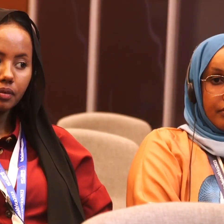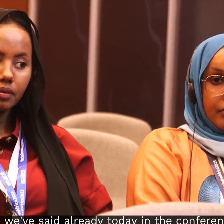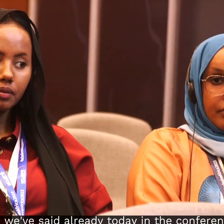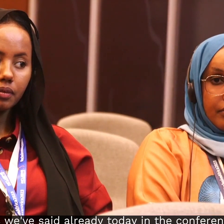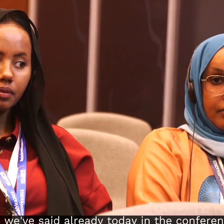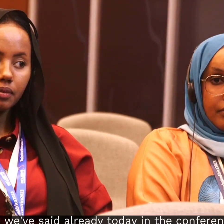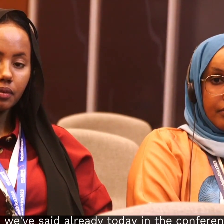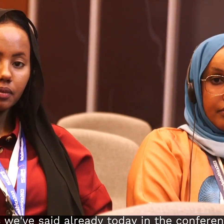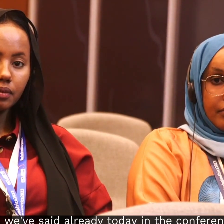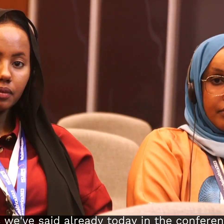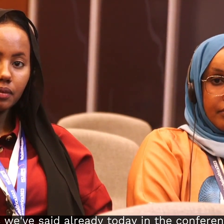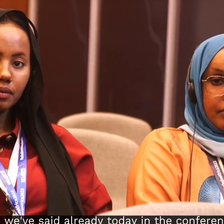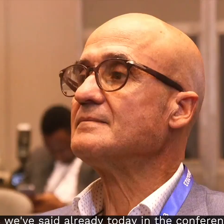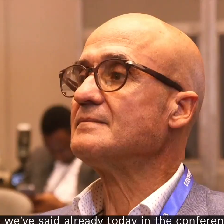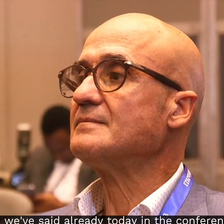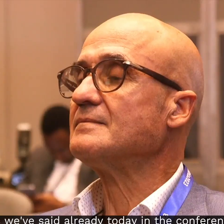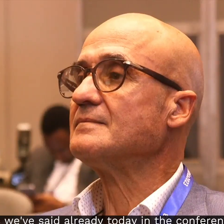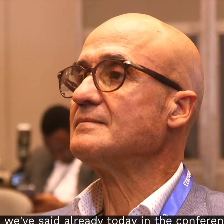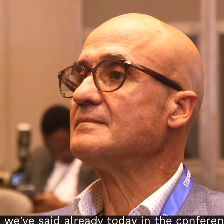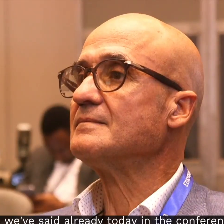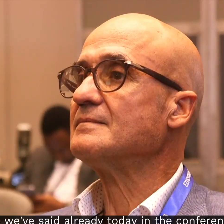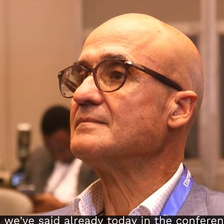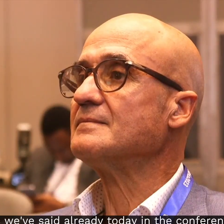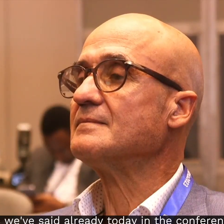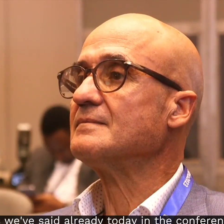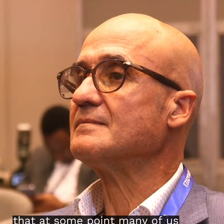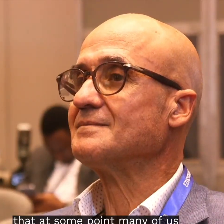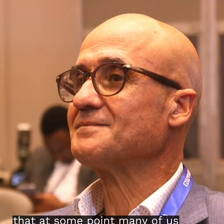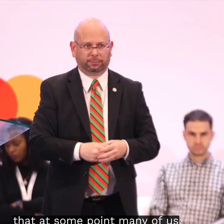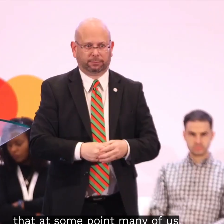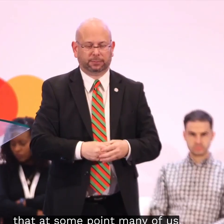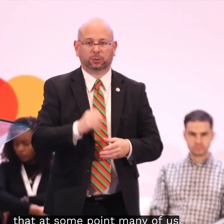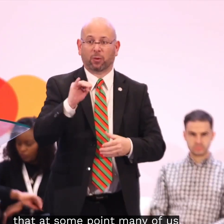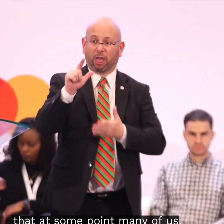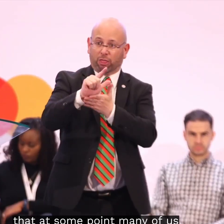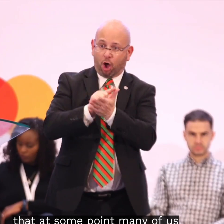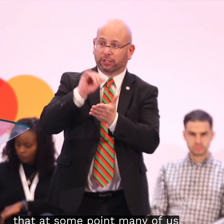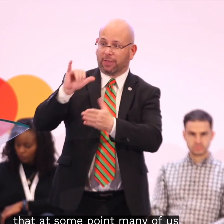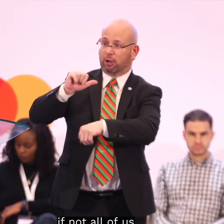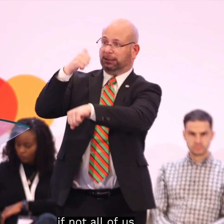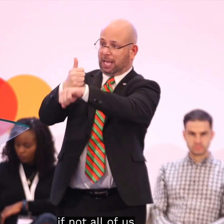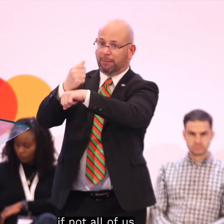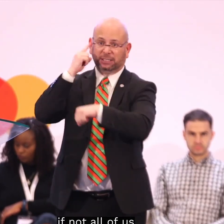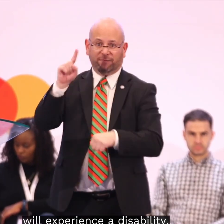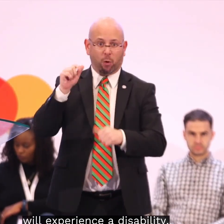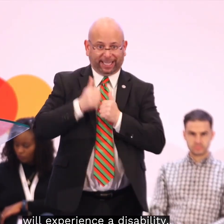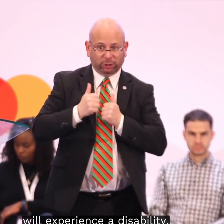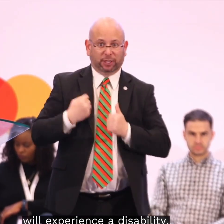All of us, we've said already today in conference, that at some point, many of us, if not all of us, will experience